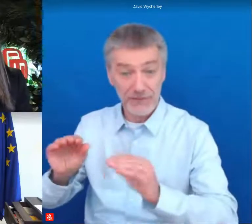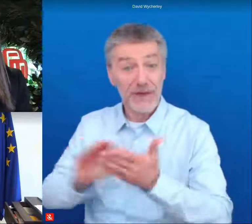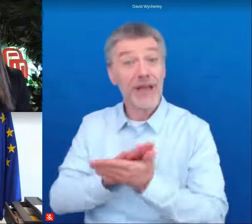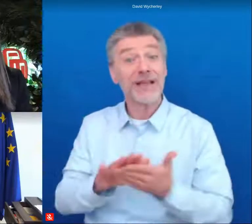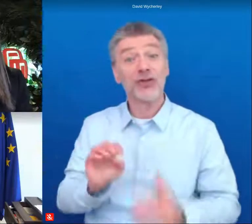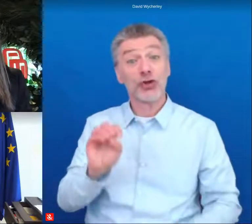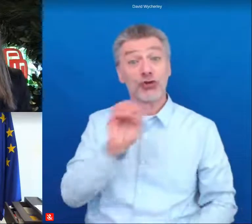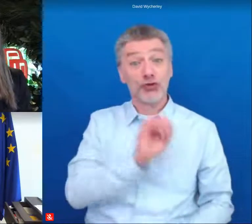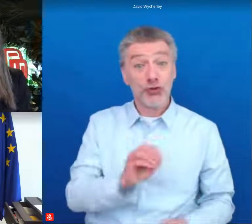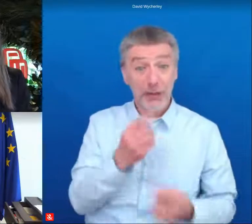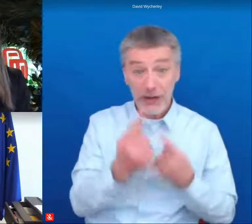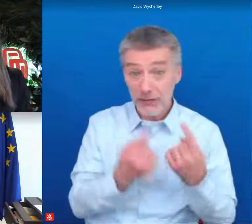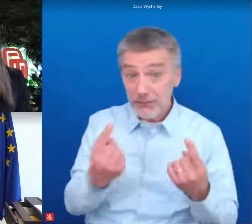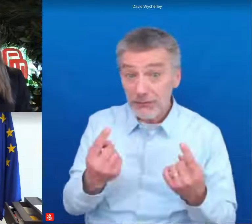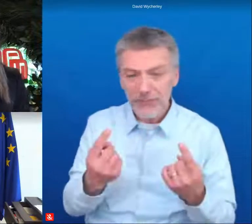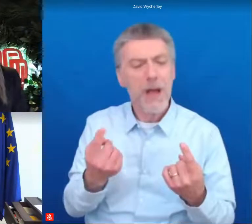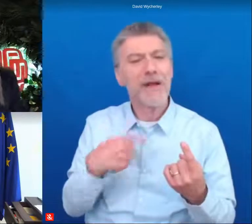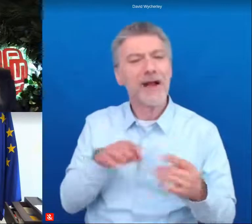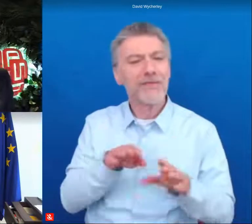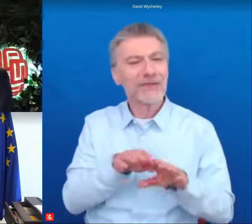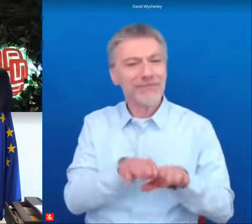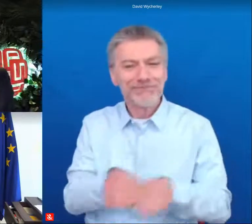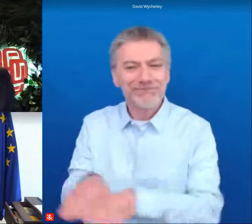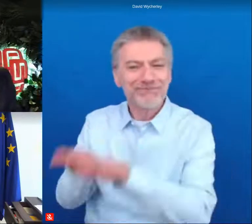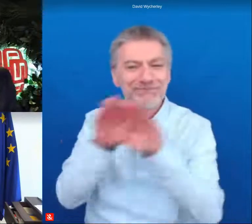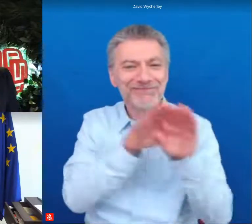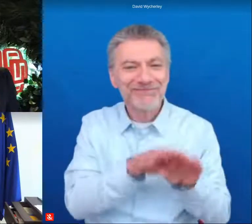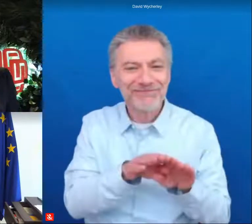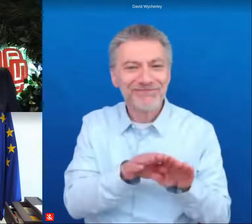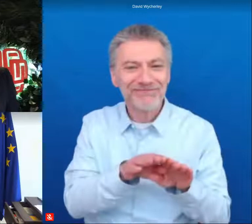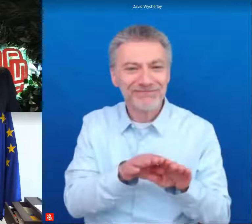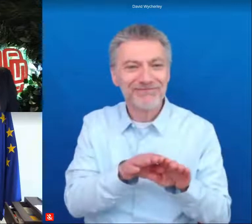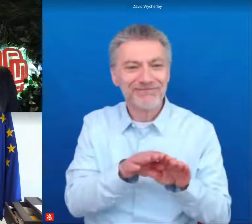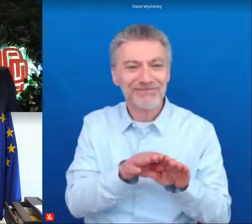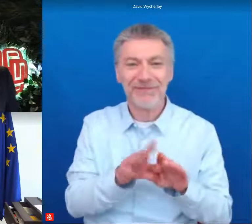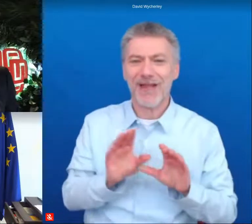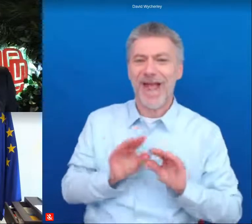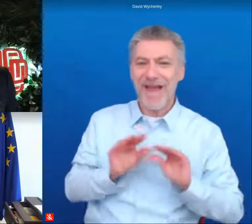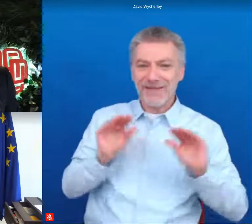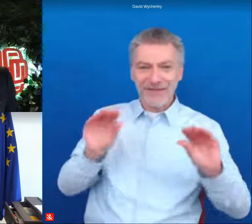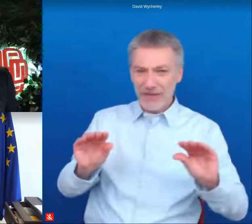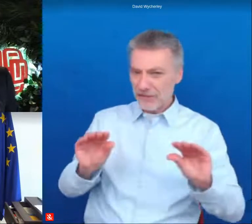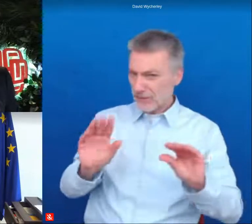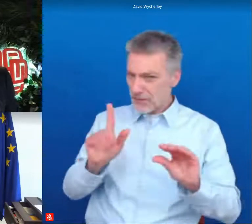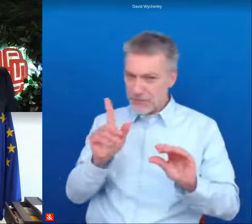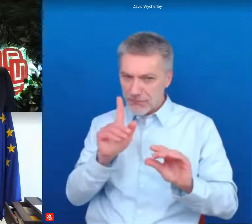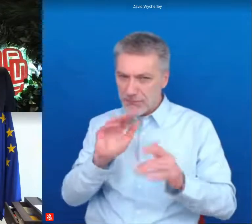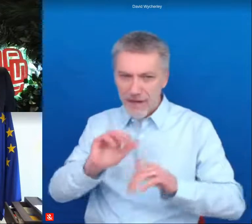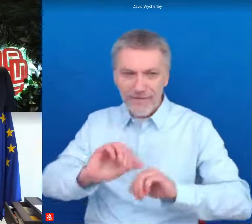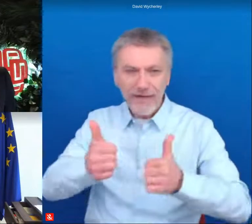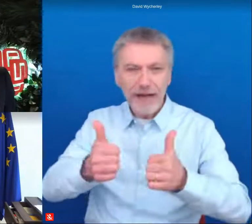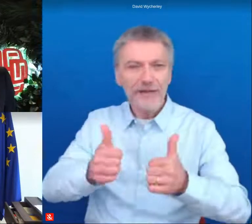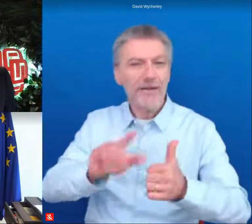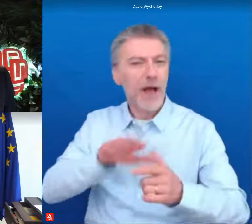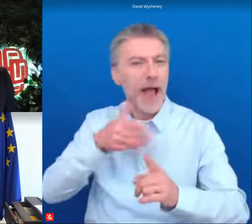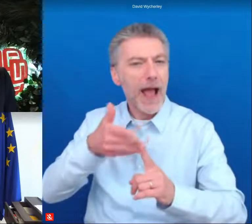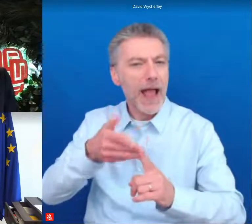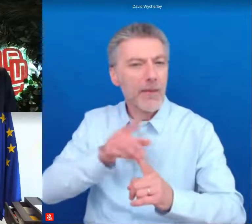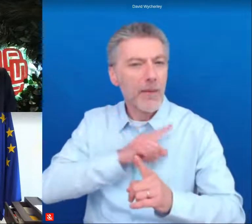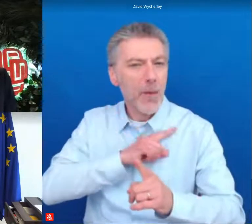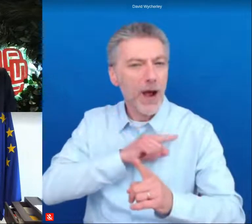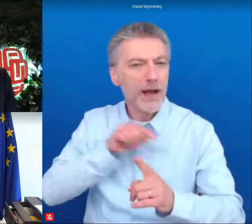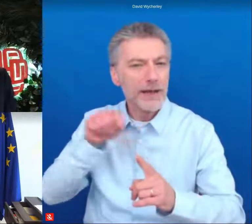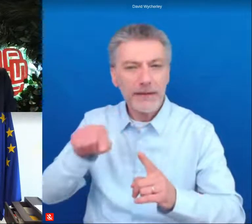playing field these investments will be the more impactful if they result from an